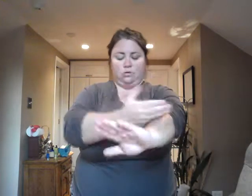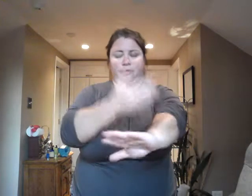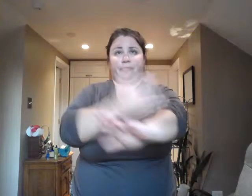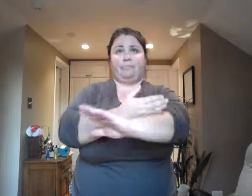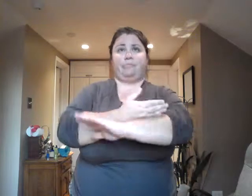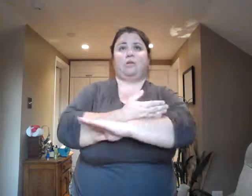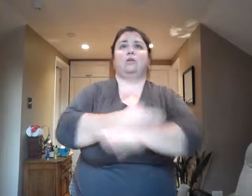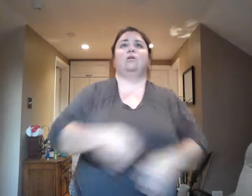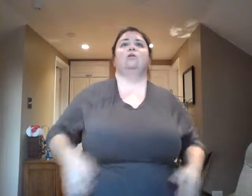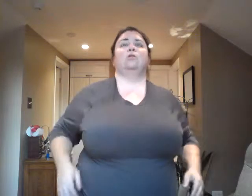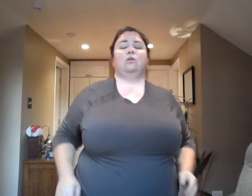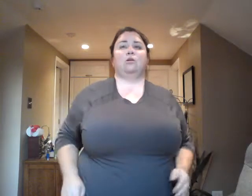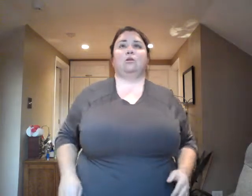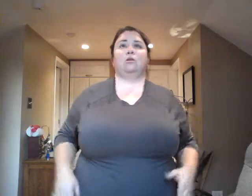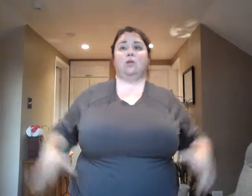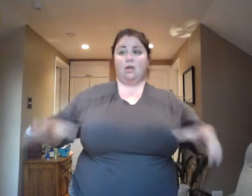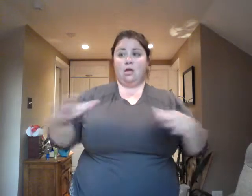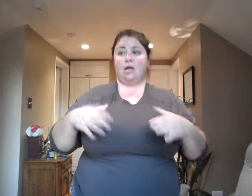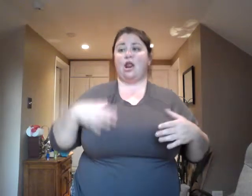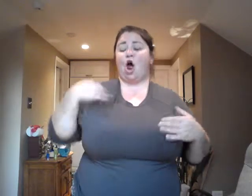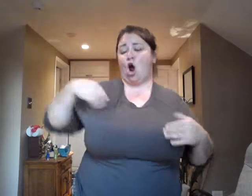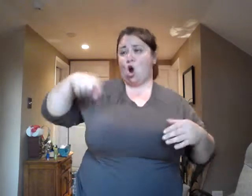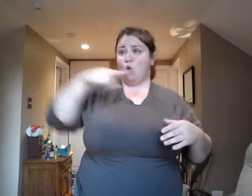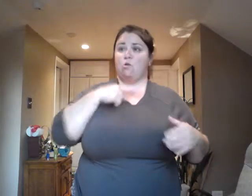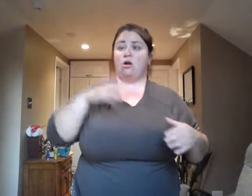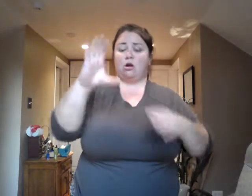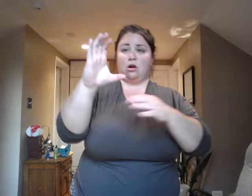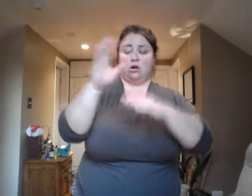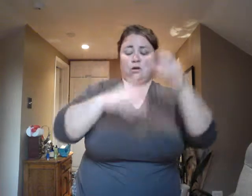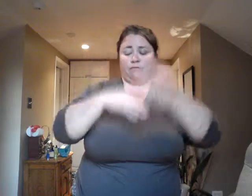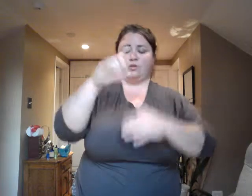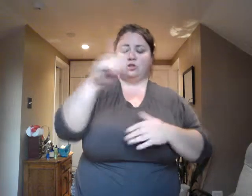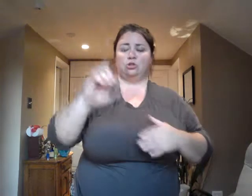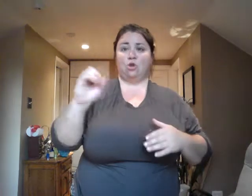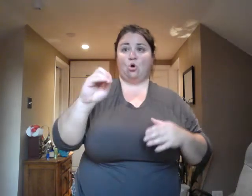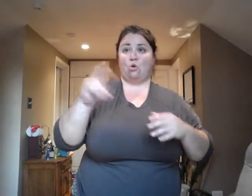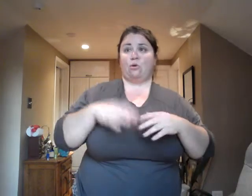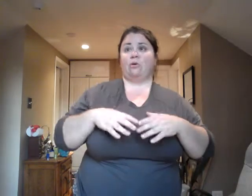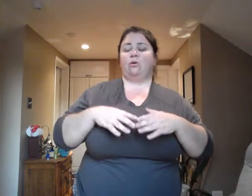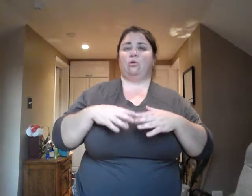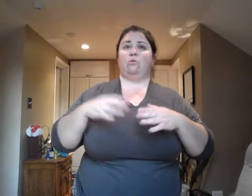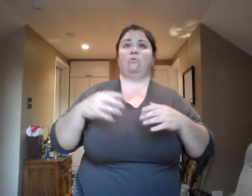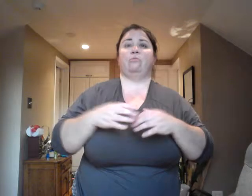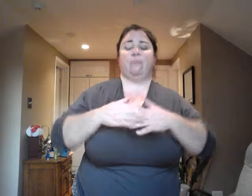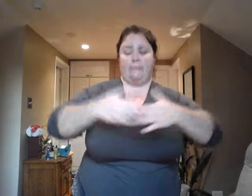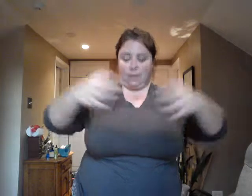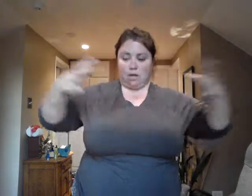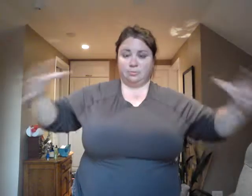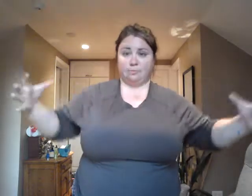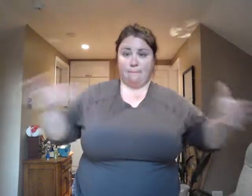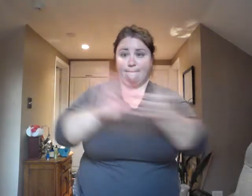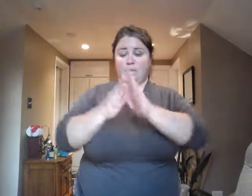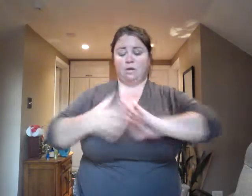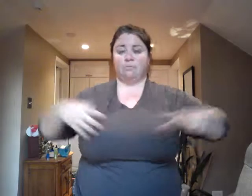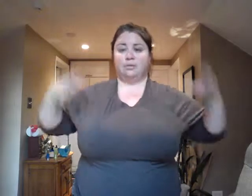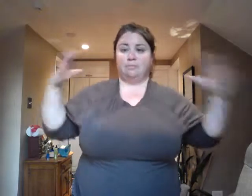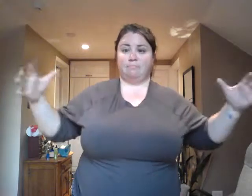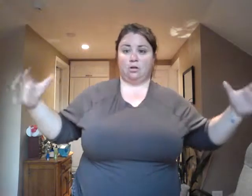our personal comfort zone, and learn to expect bigger and better things of ourselves, We will